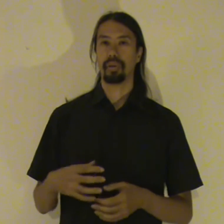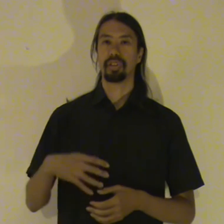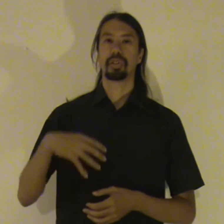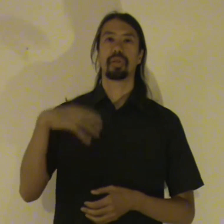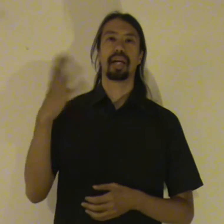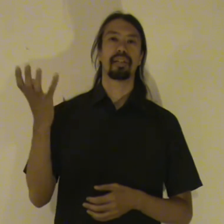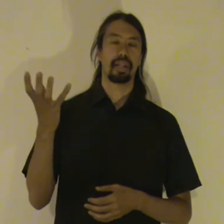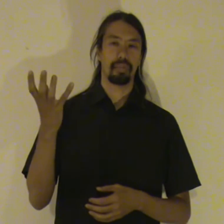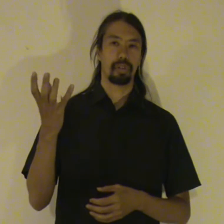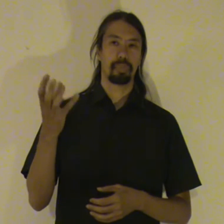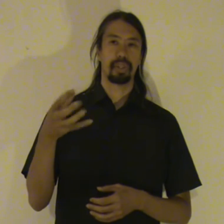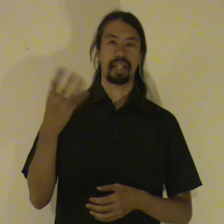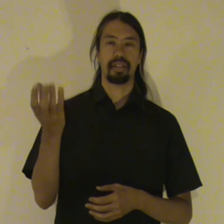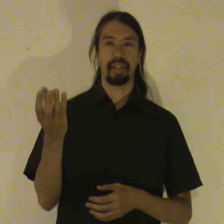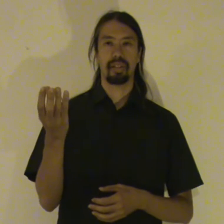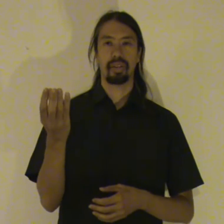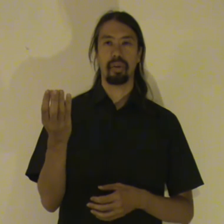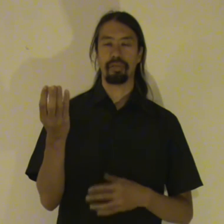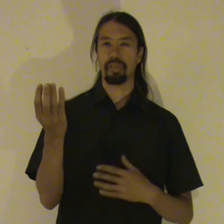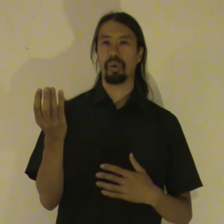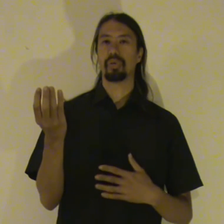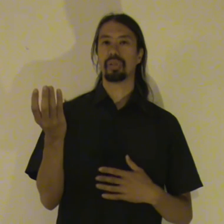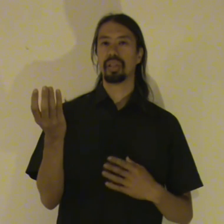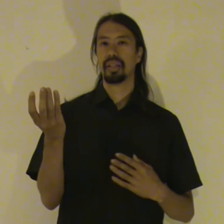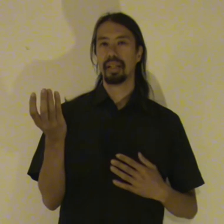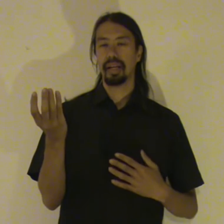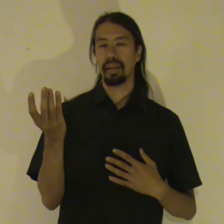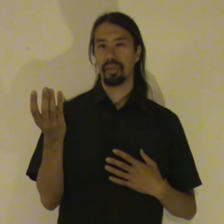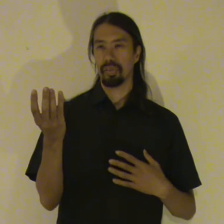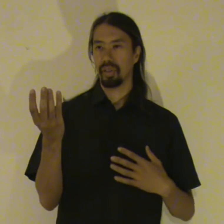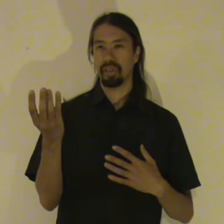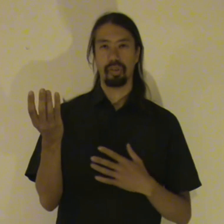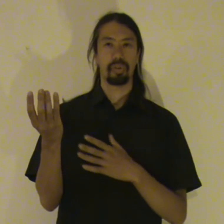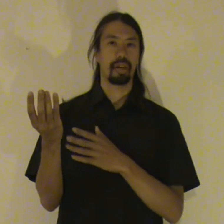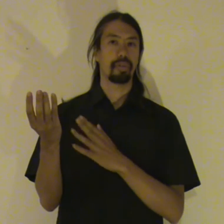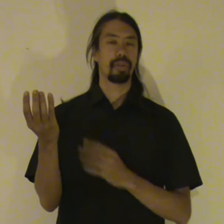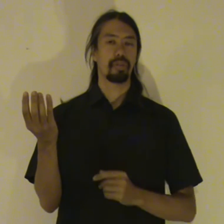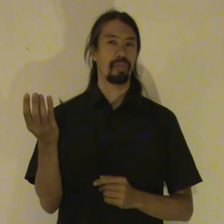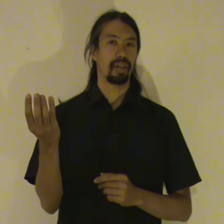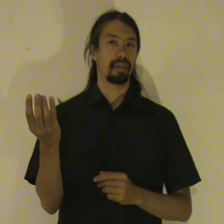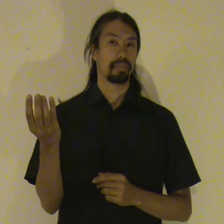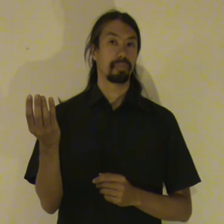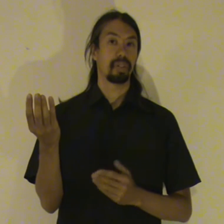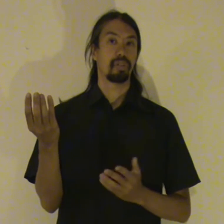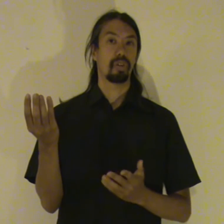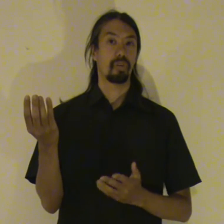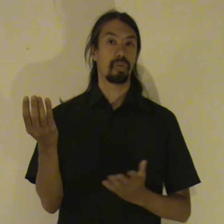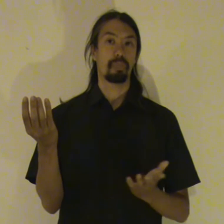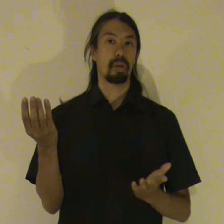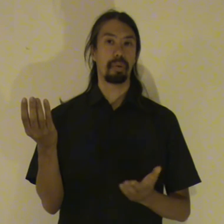You're just creating an image. You're projecting it. And you have this illusion. And in this illusion everything is fine. There's not a problem.